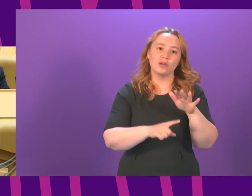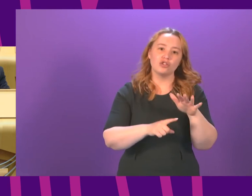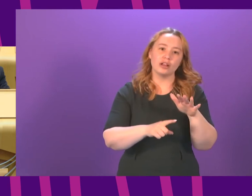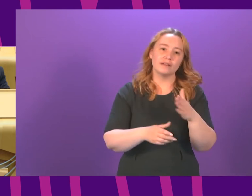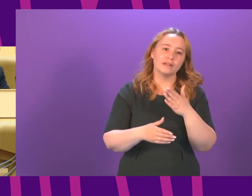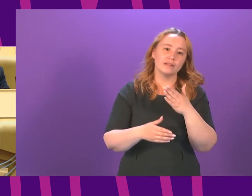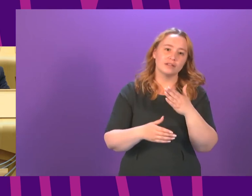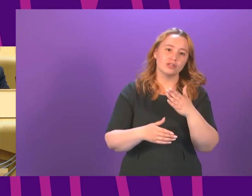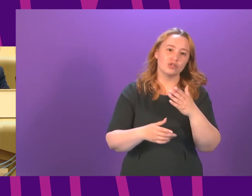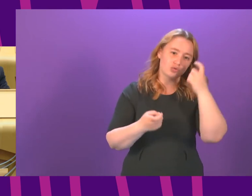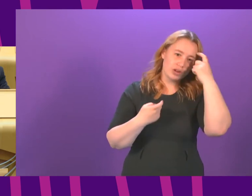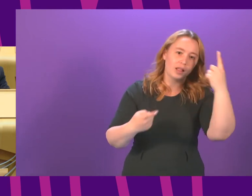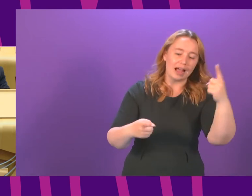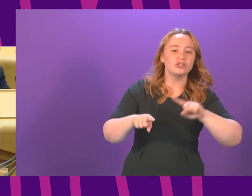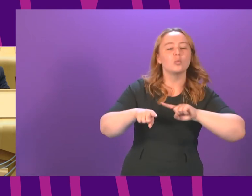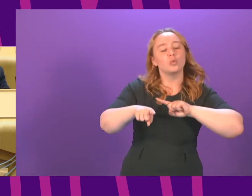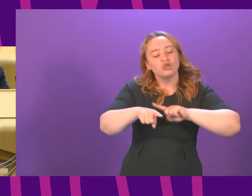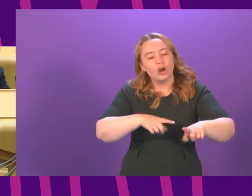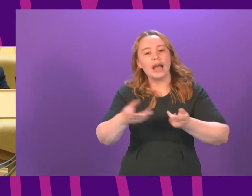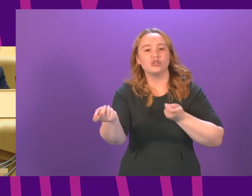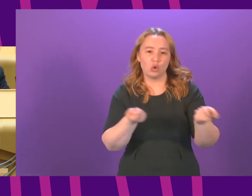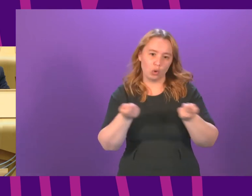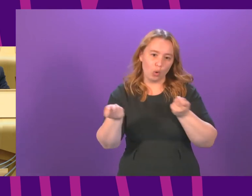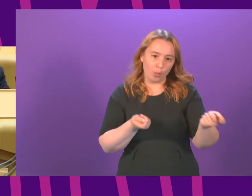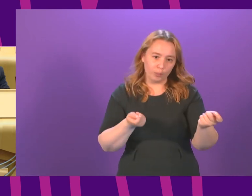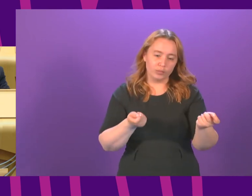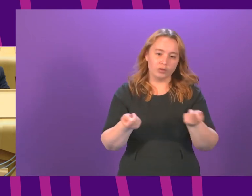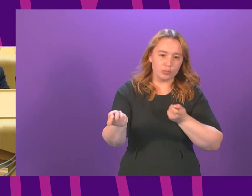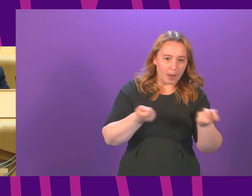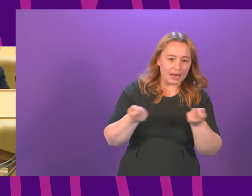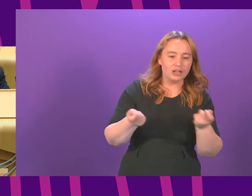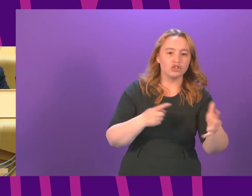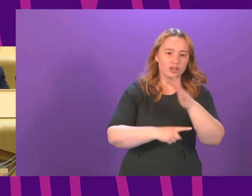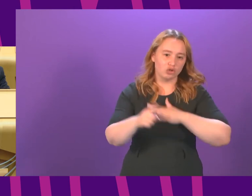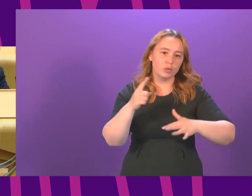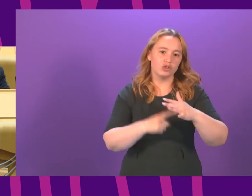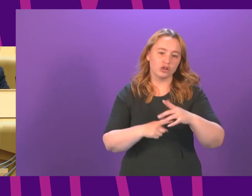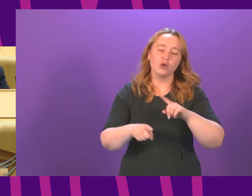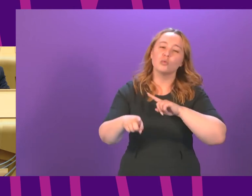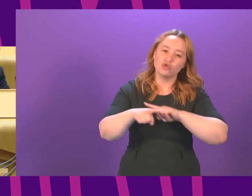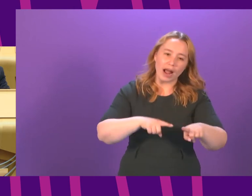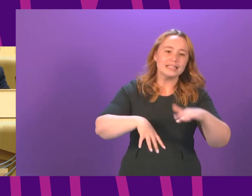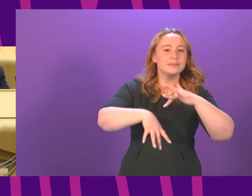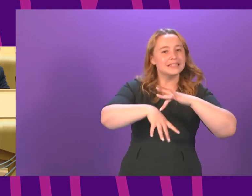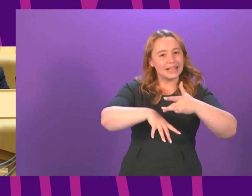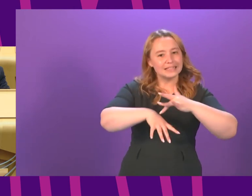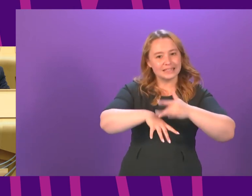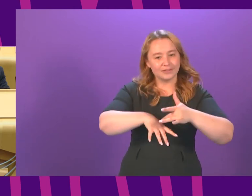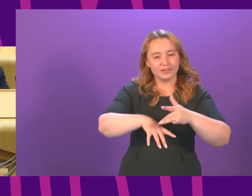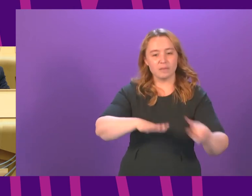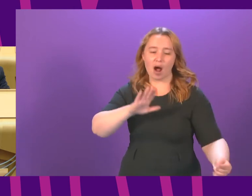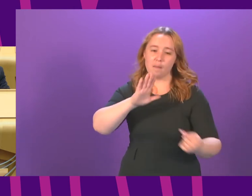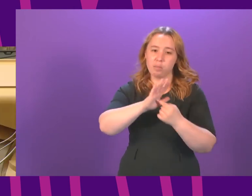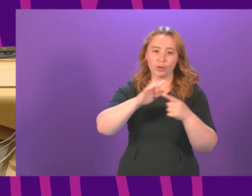faith that we are trying to manage these issues as carefully and as sensitively as we can with safety absolutely